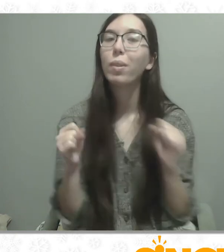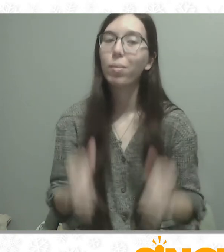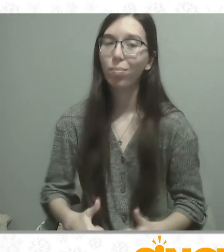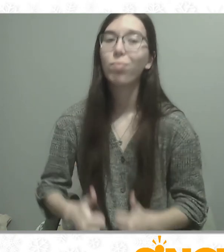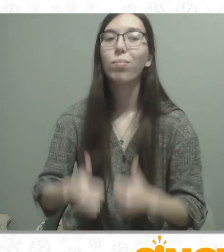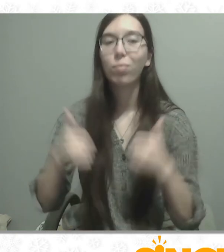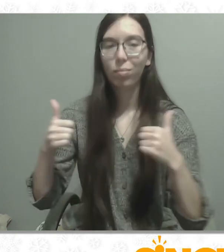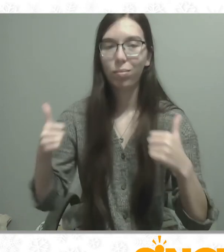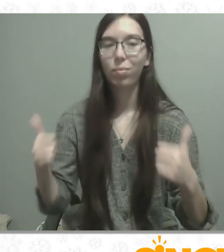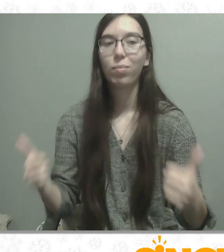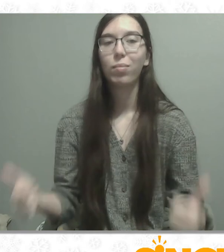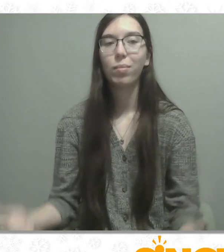thing.